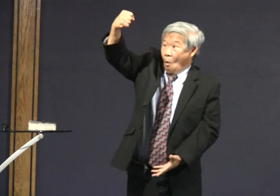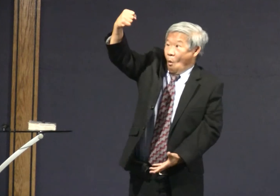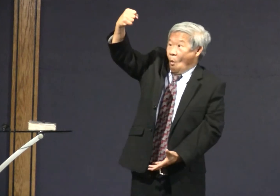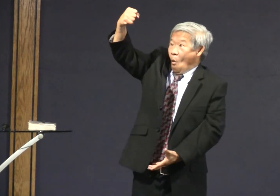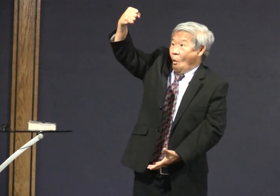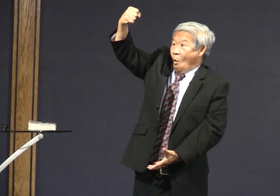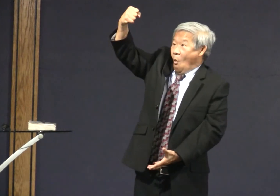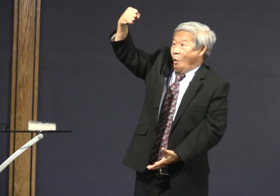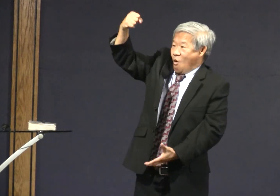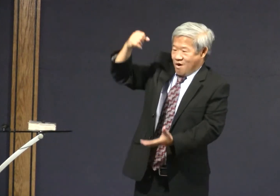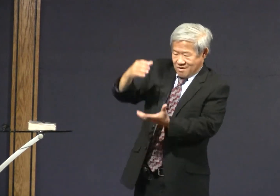and, you know,